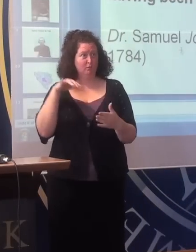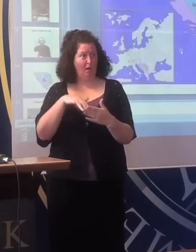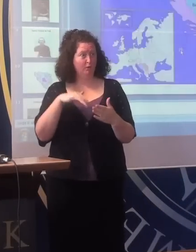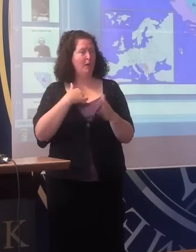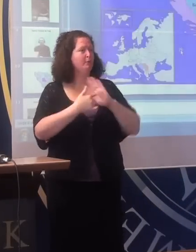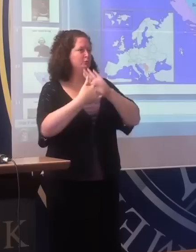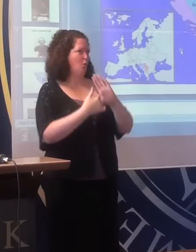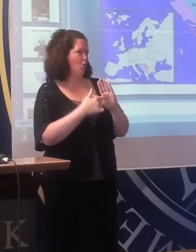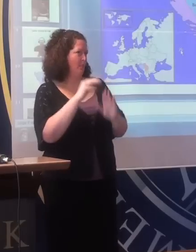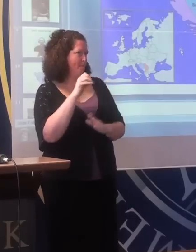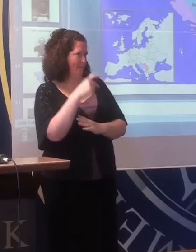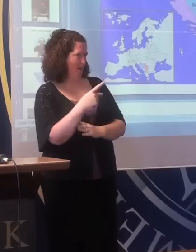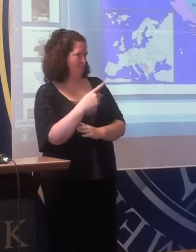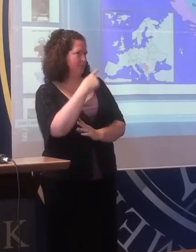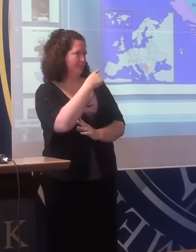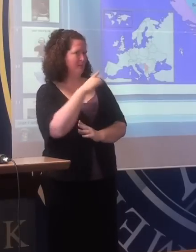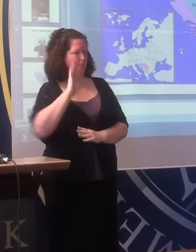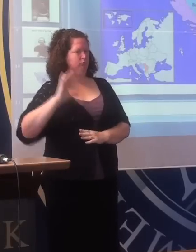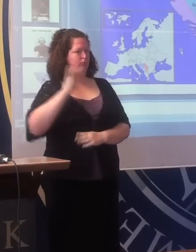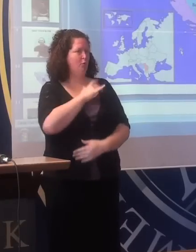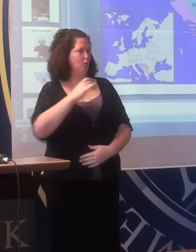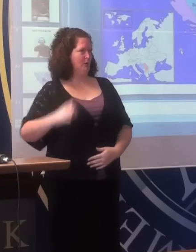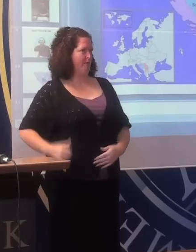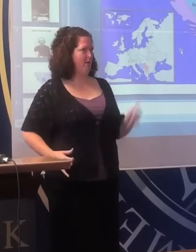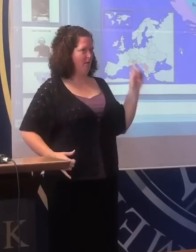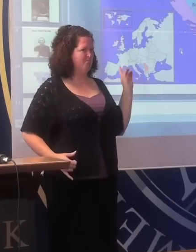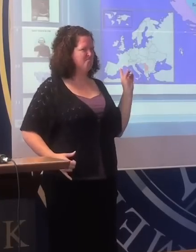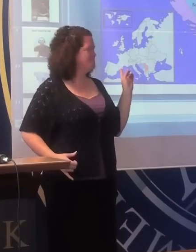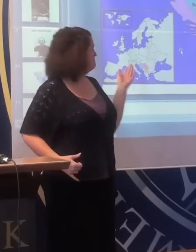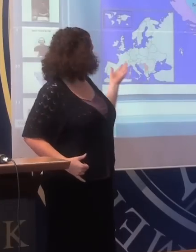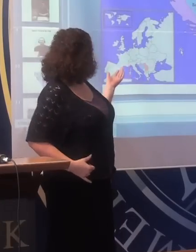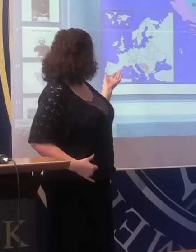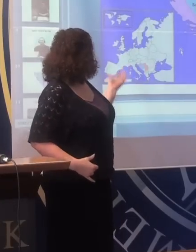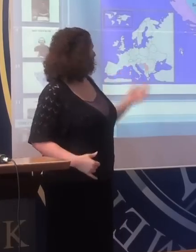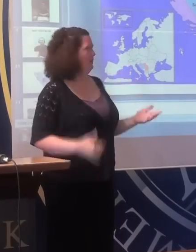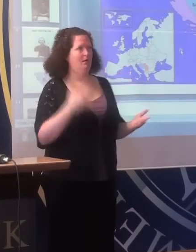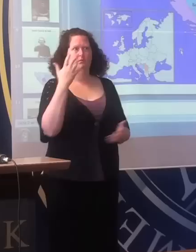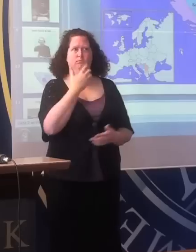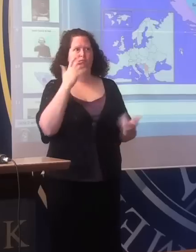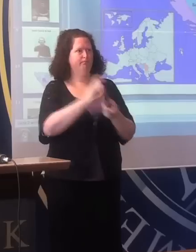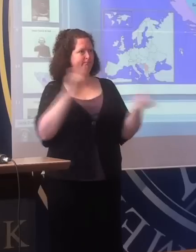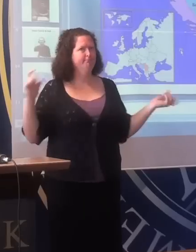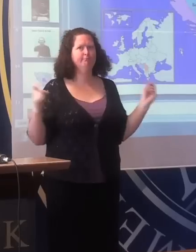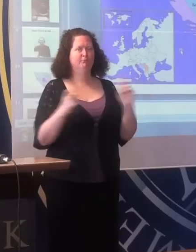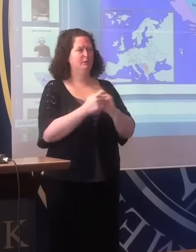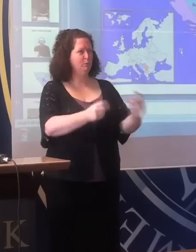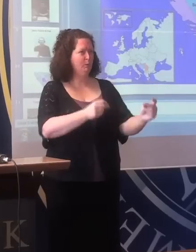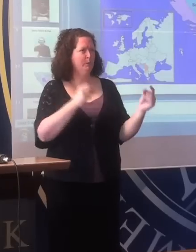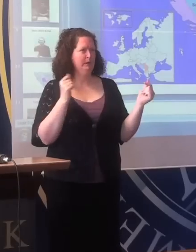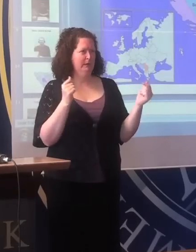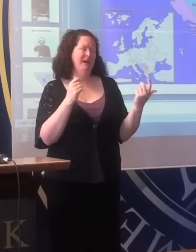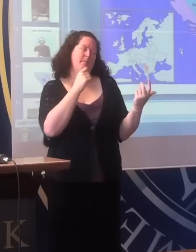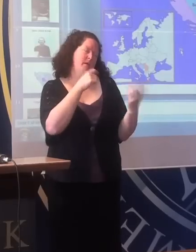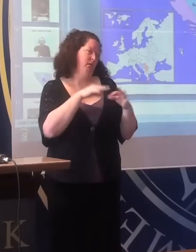of the former Yugoslavia, there it is, and turn very rapidly, without bothering